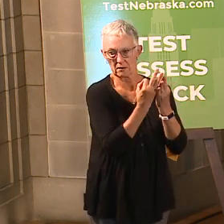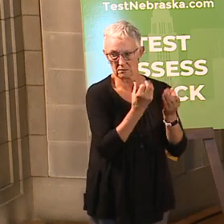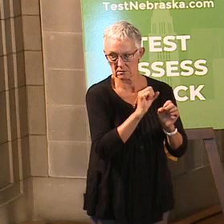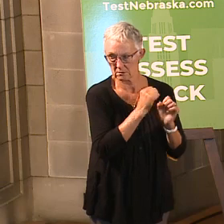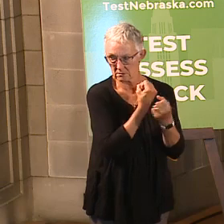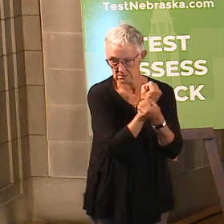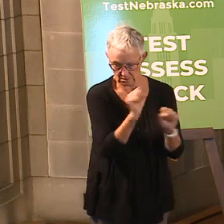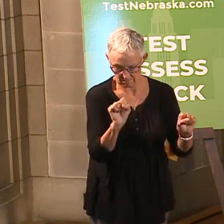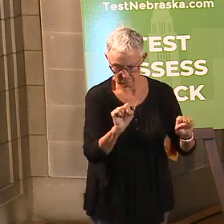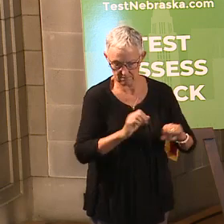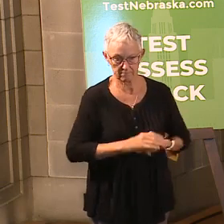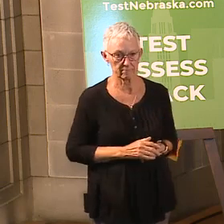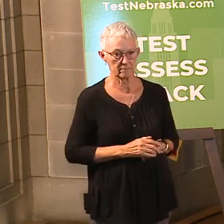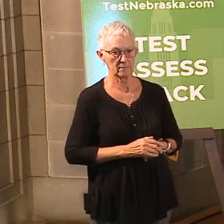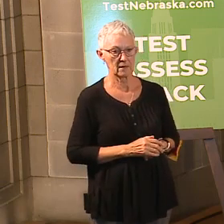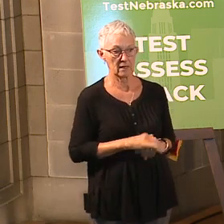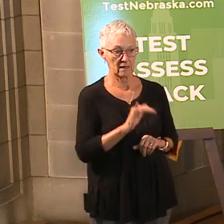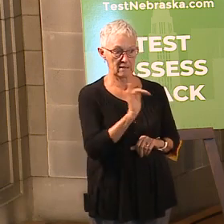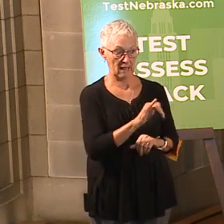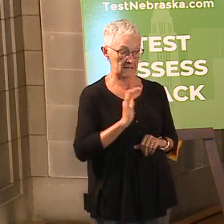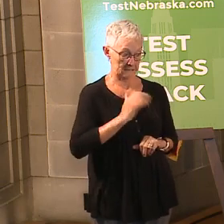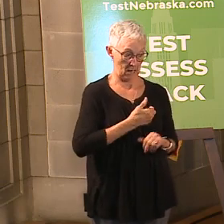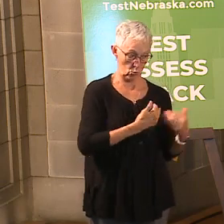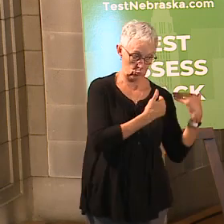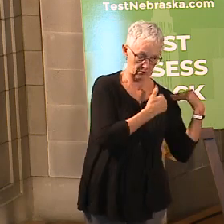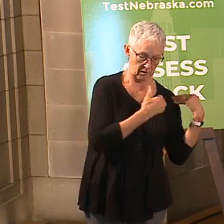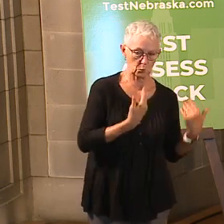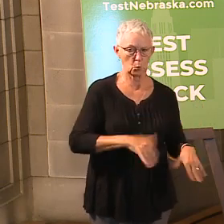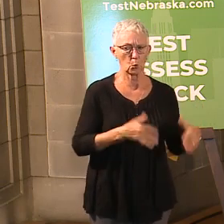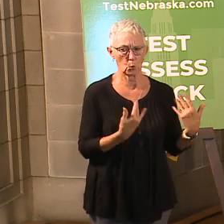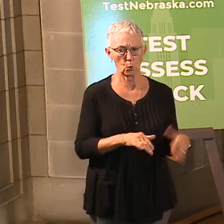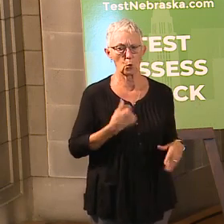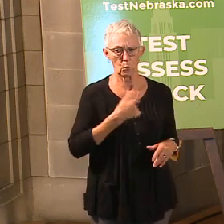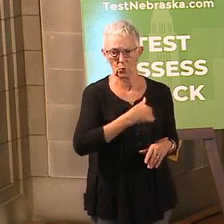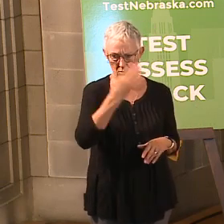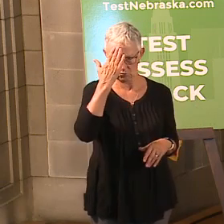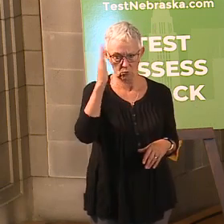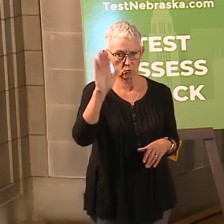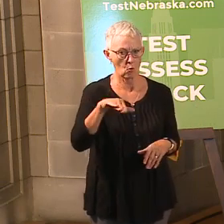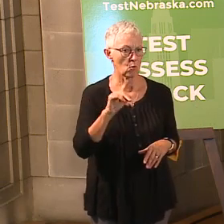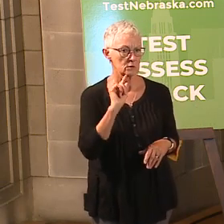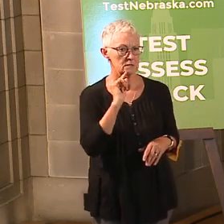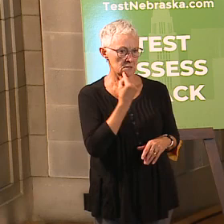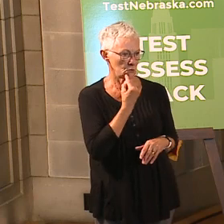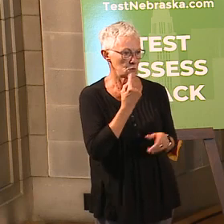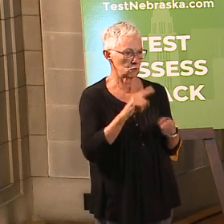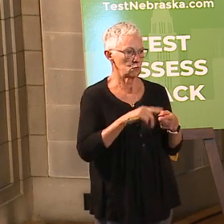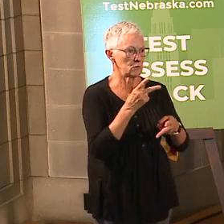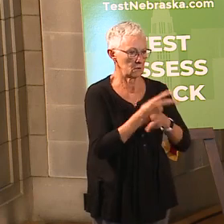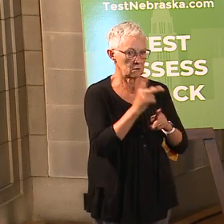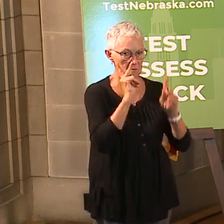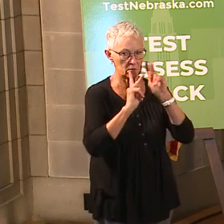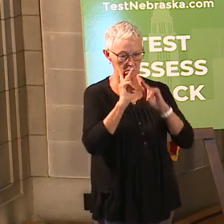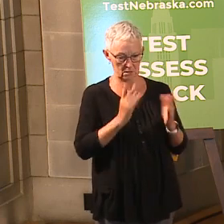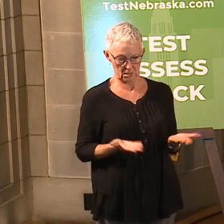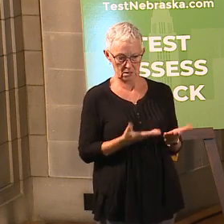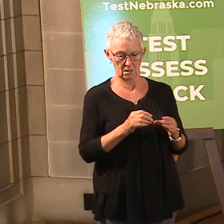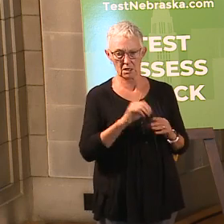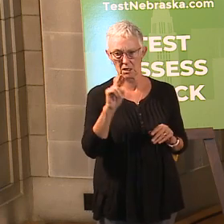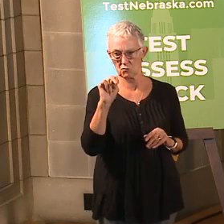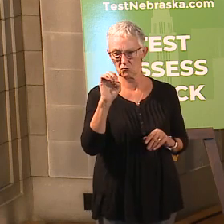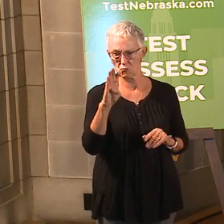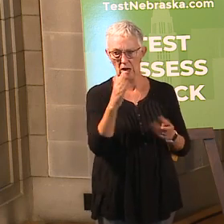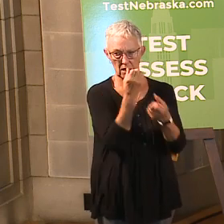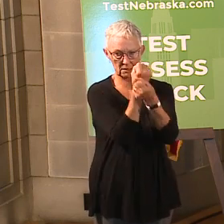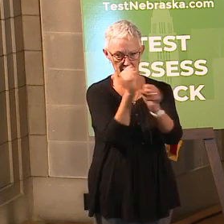responsibility that none of us take lightly. The well-being of Nebraskans is our top priority. It was one year ago that I stood in the rotunda and